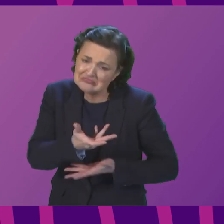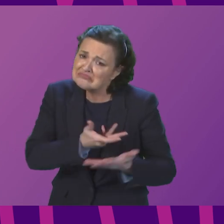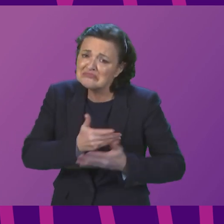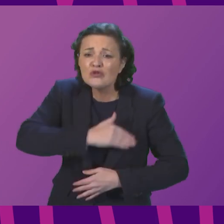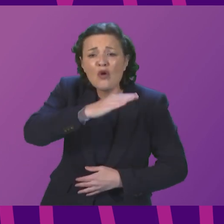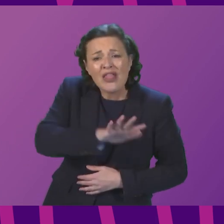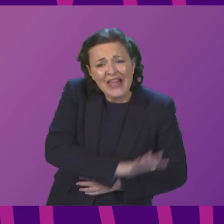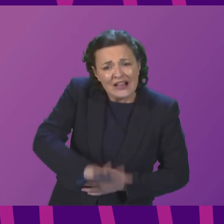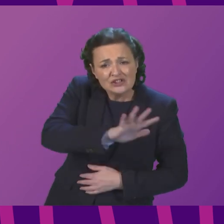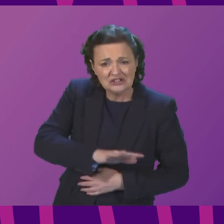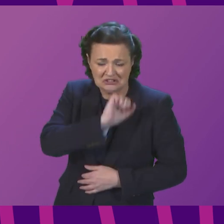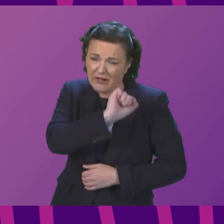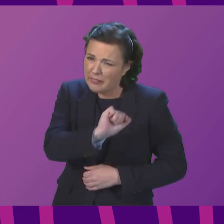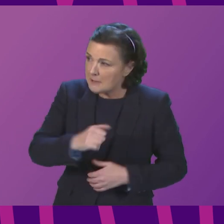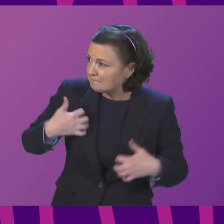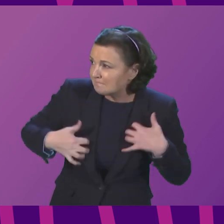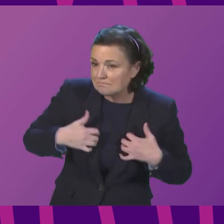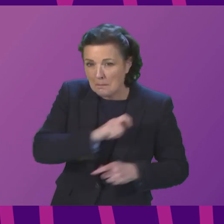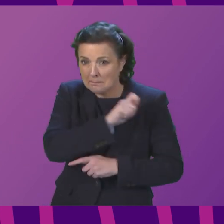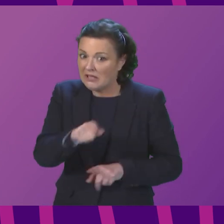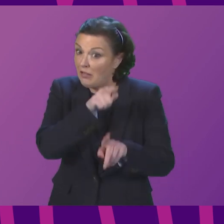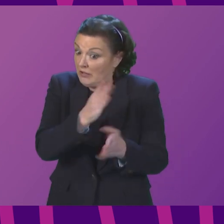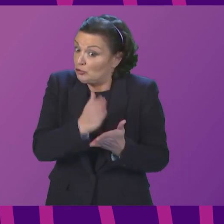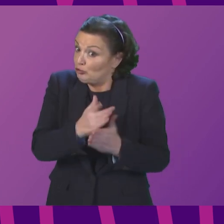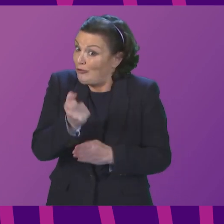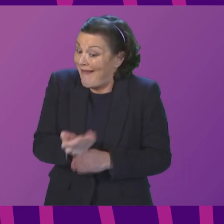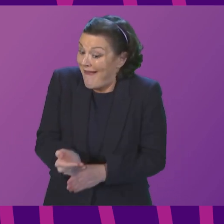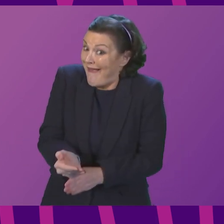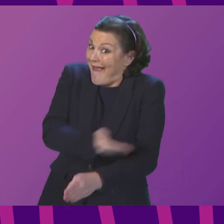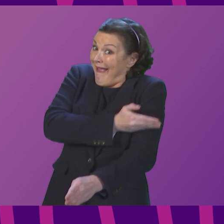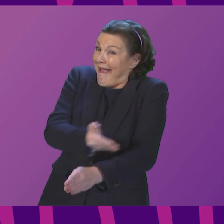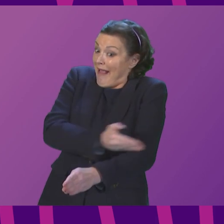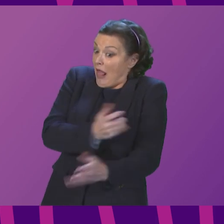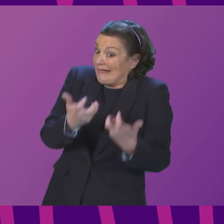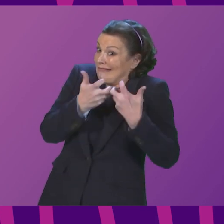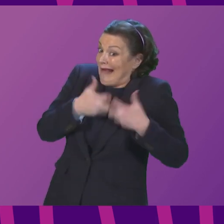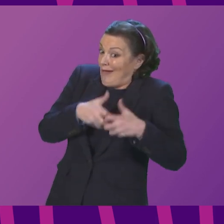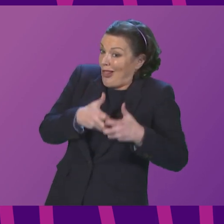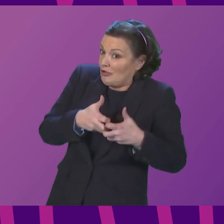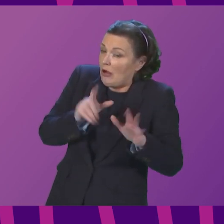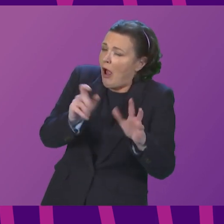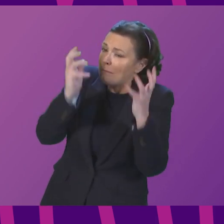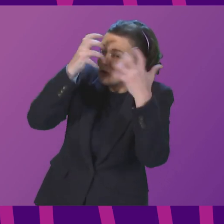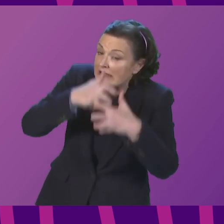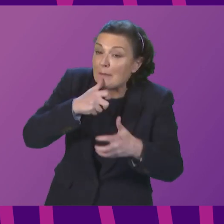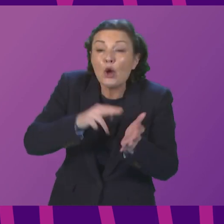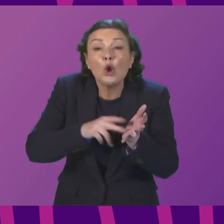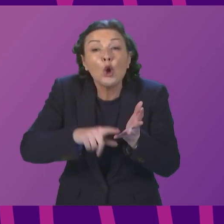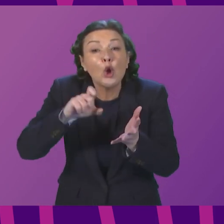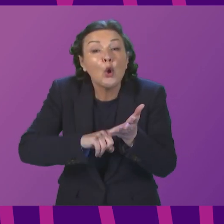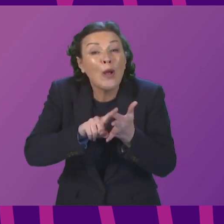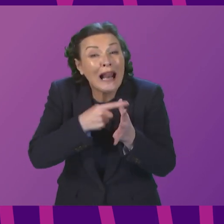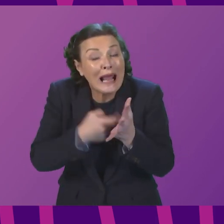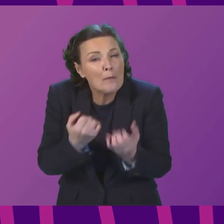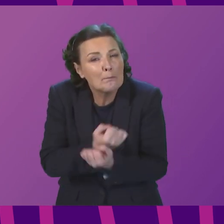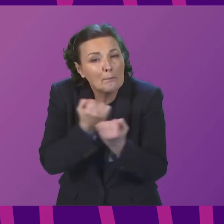a whole range of areas, including this one. This is very, very early stage technology. My concerns about nuclear power, not just the waste that